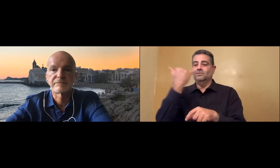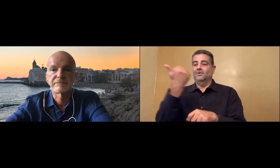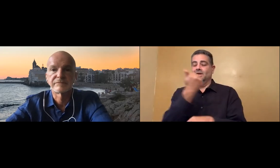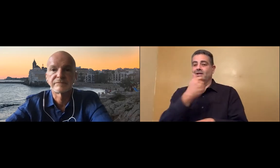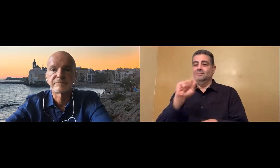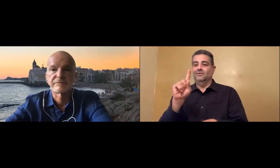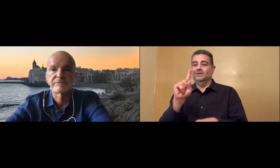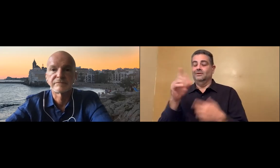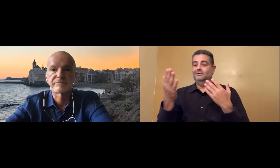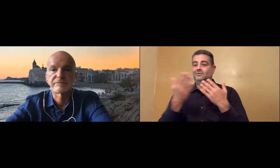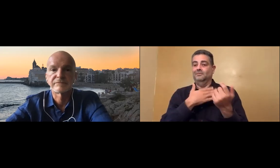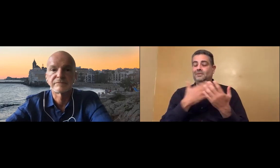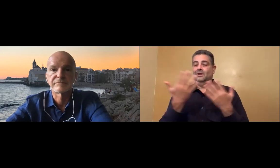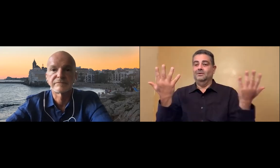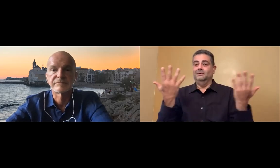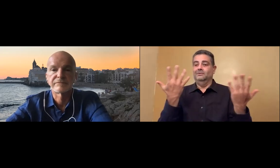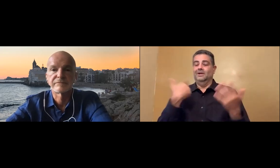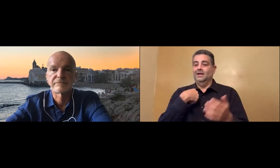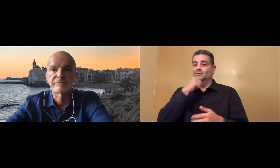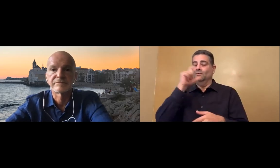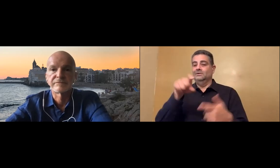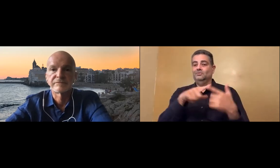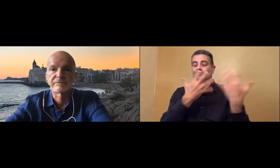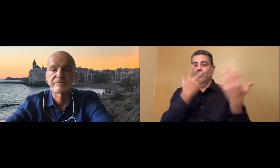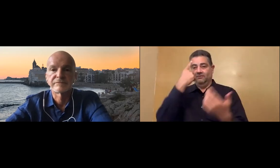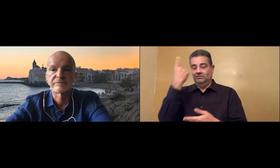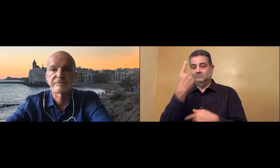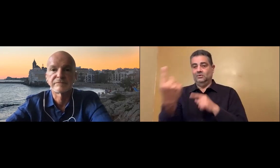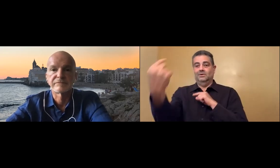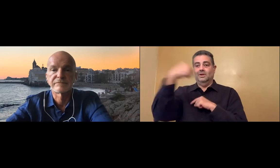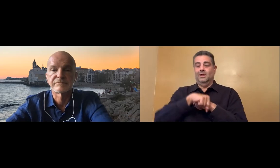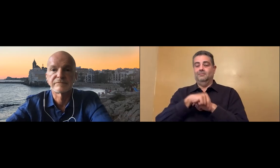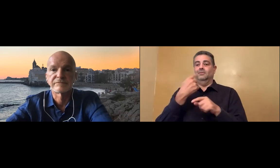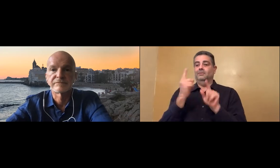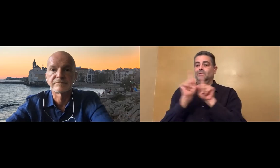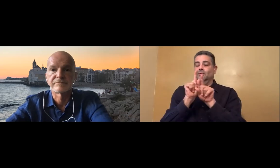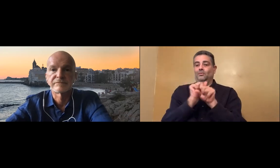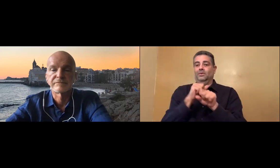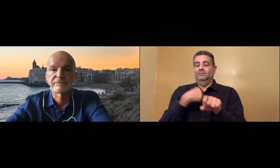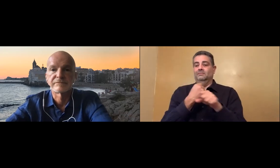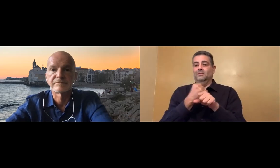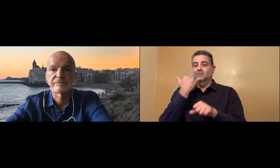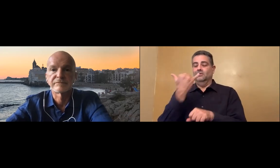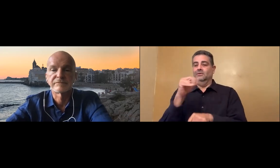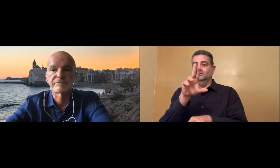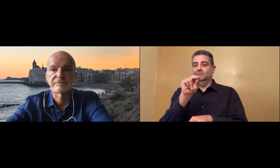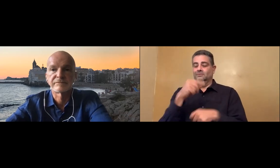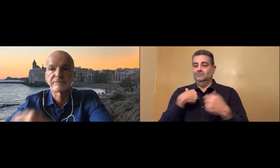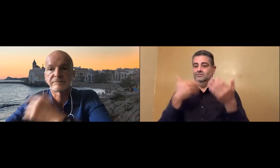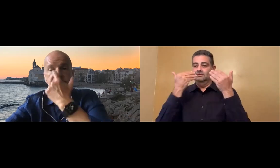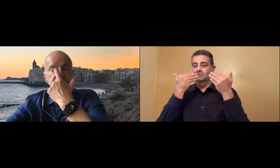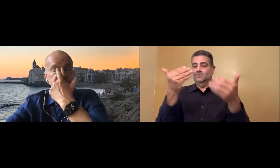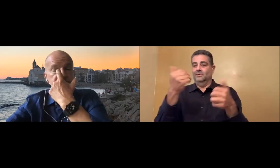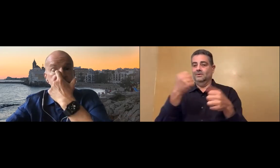So that gives the deaf blind person 100% freedom to call anyone. I don't have to wait for someone to come over to my